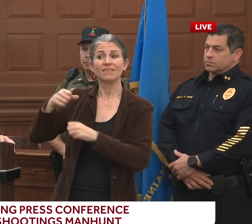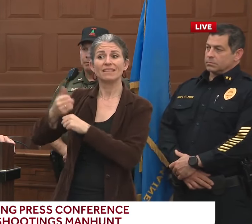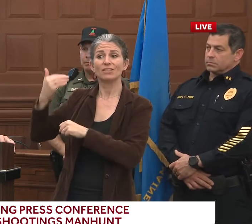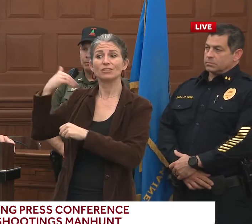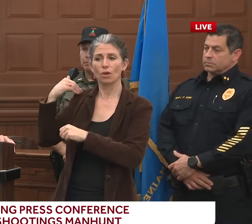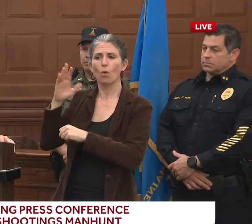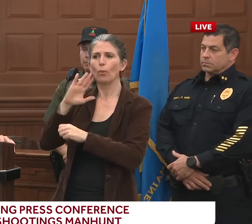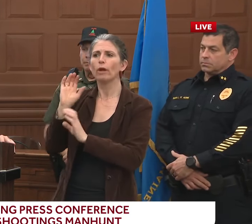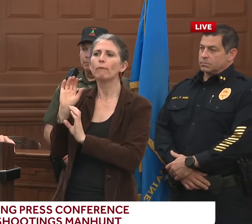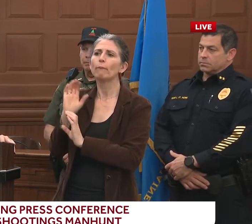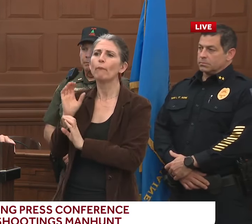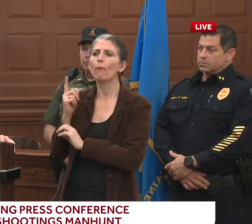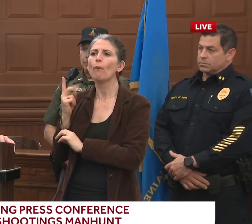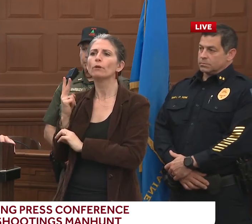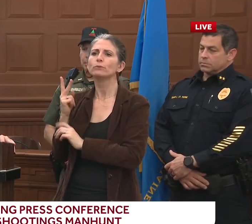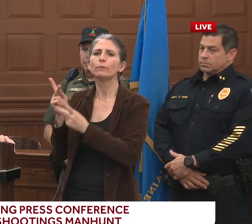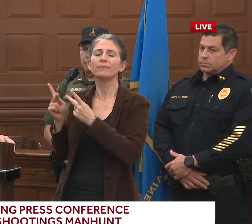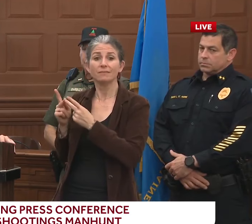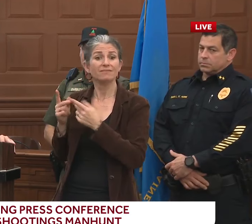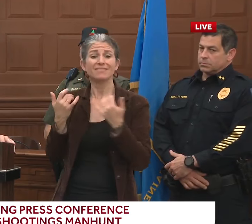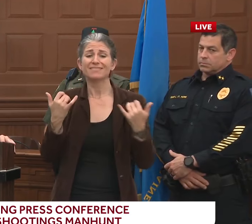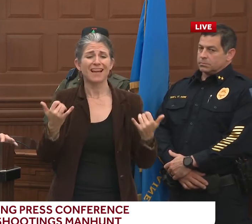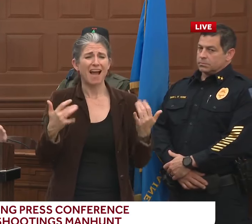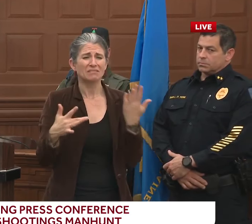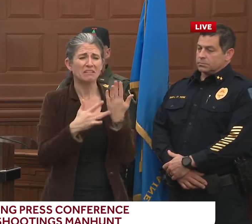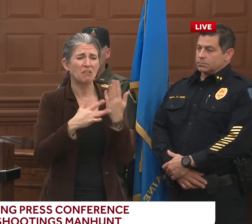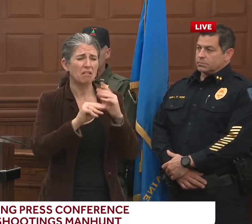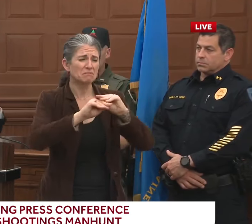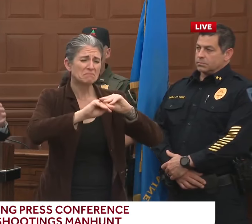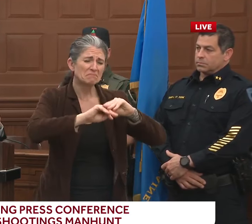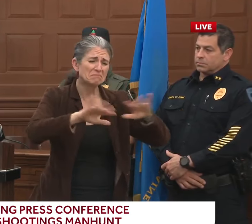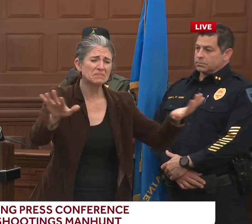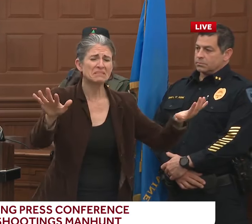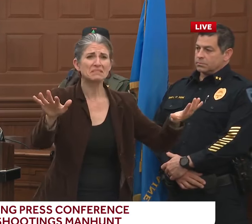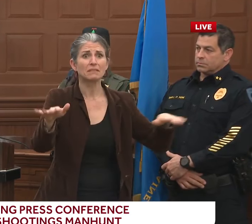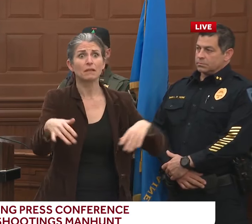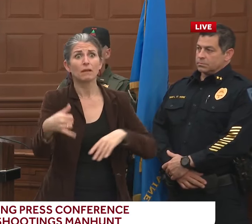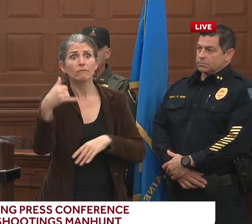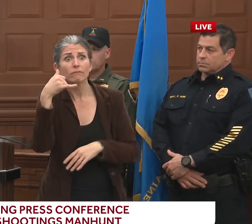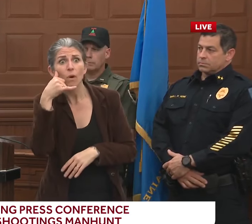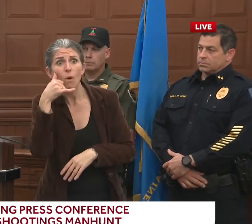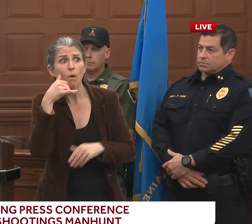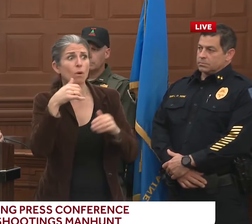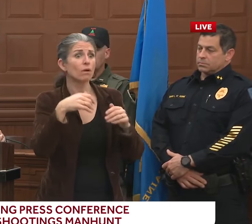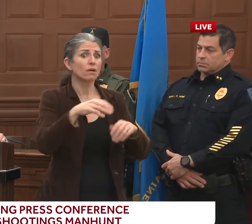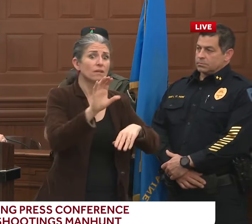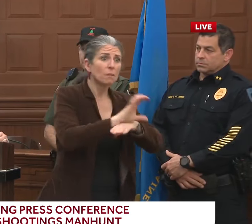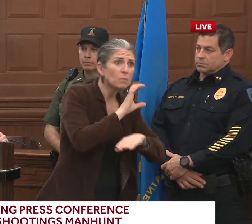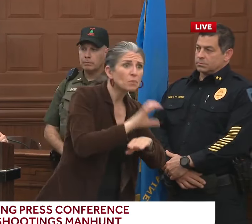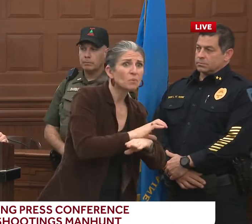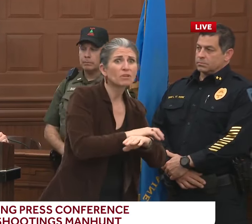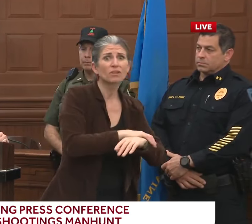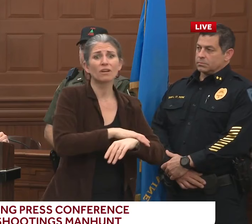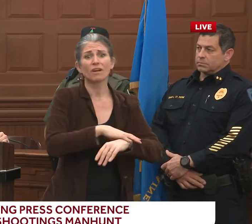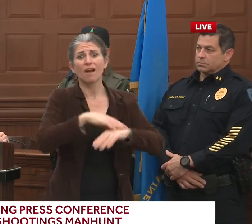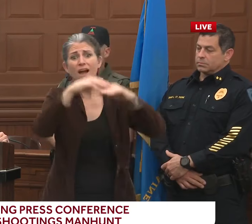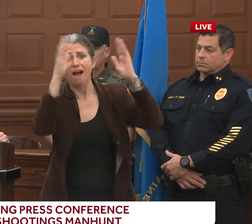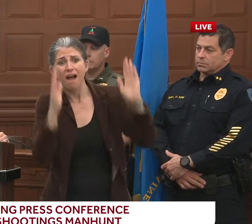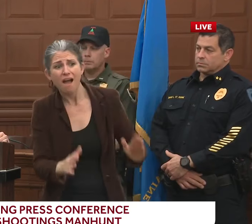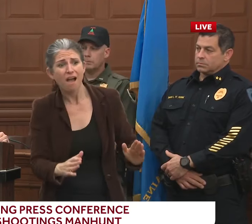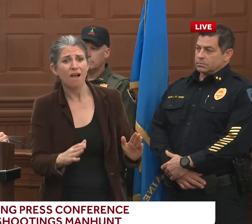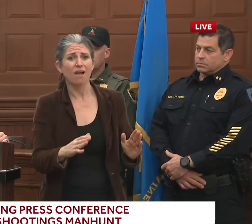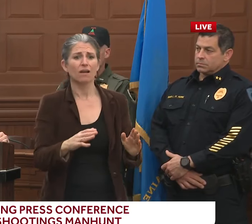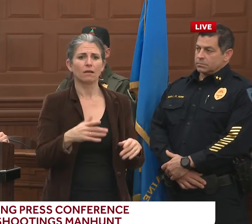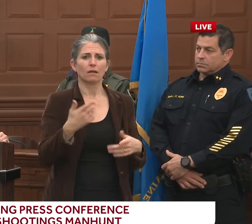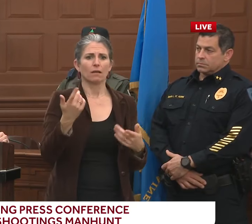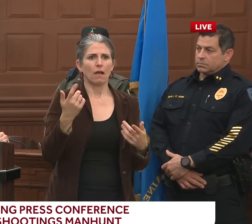devices and everything else, could do up to 30 search warrants on one. So this kind of situation, clearly there's going to be a lot of affidavits, a lot of work to